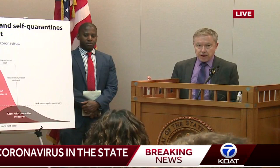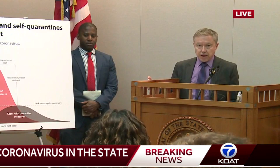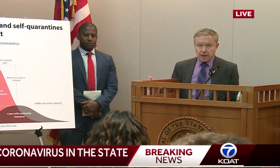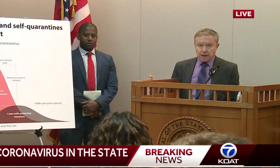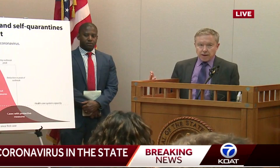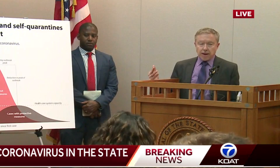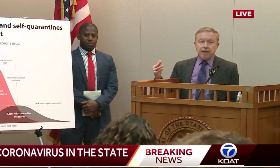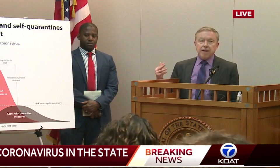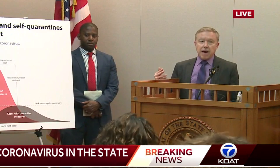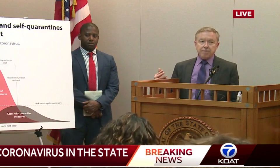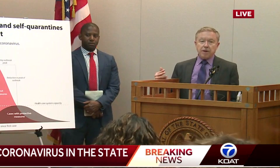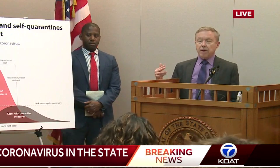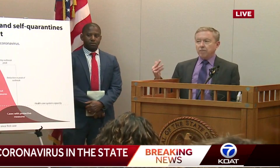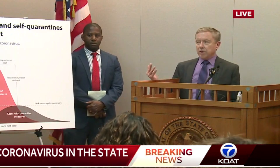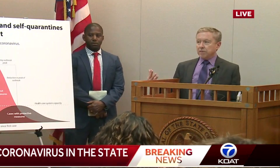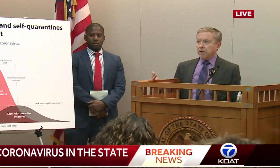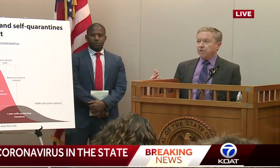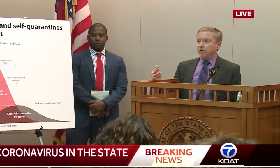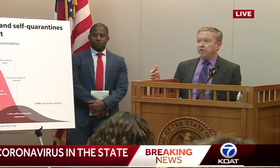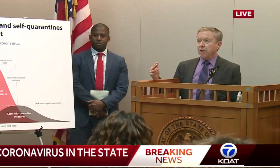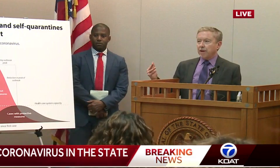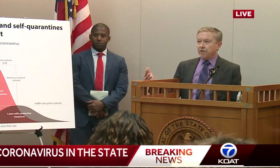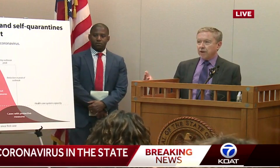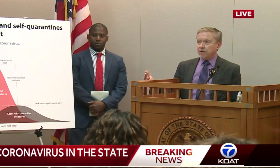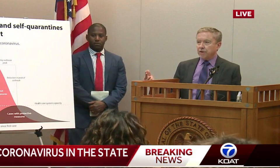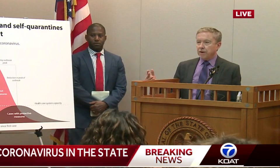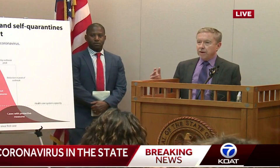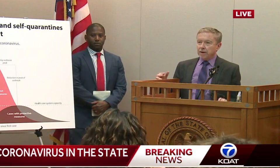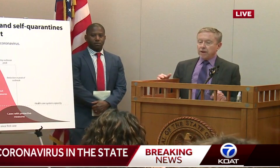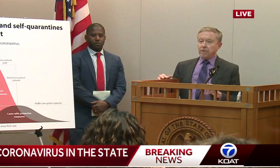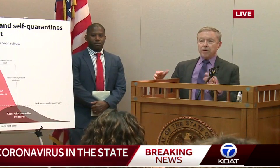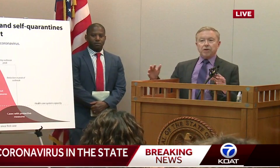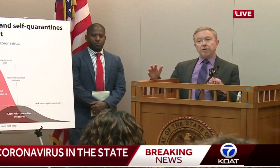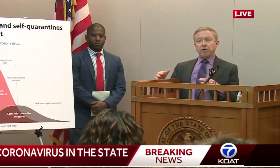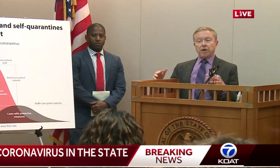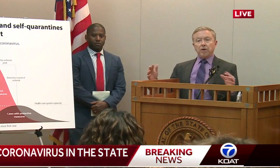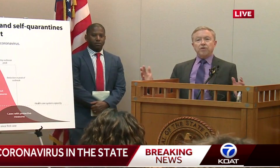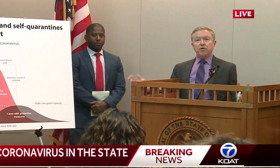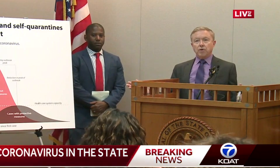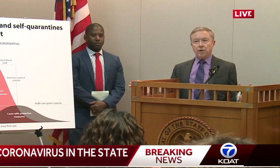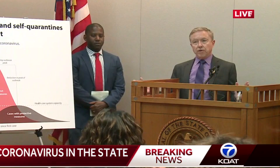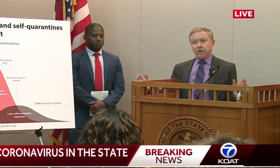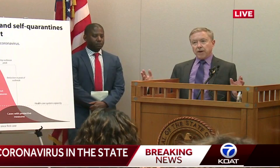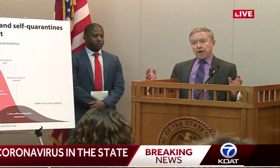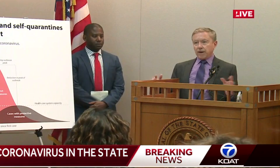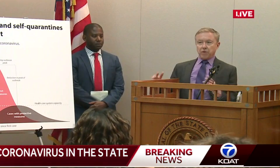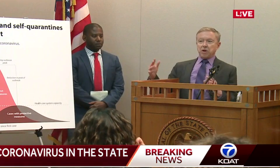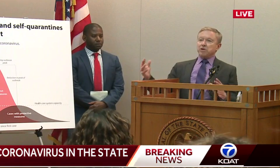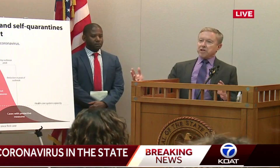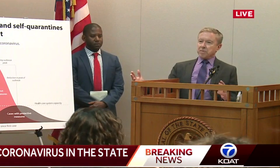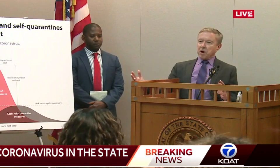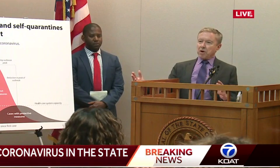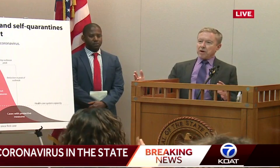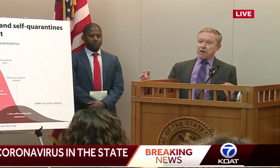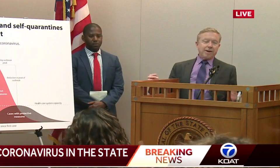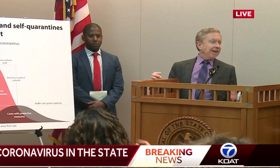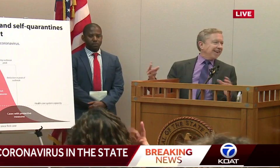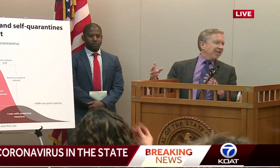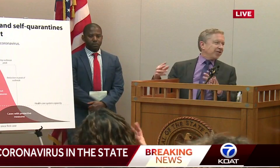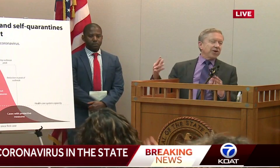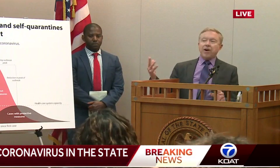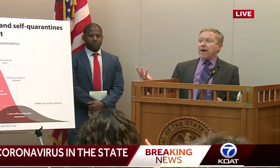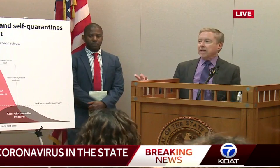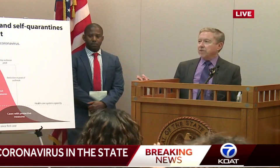seriously and adopt a principle of social isolation. If we close schools and everyone goes to the park